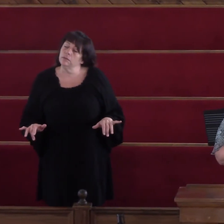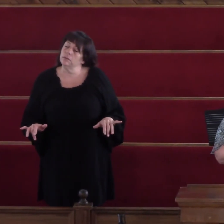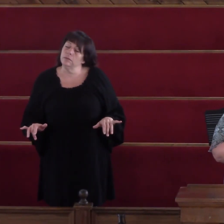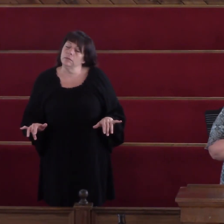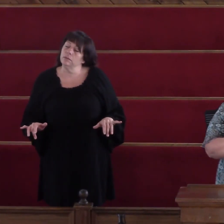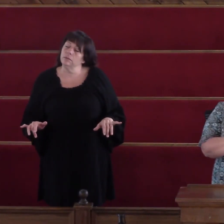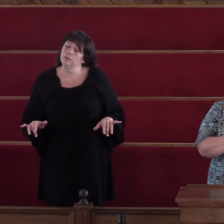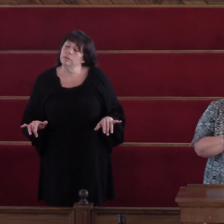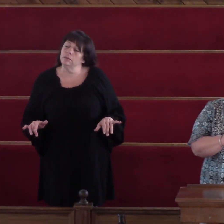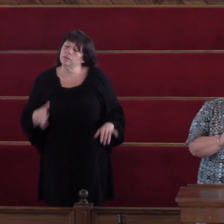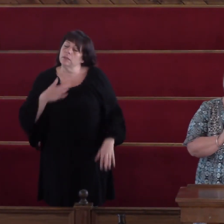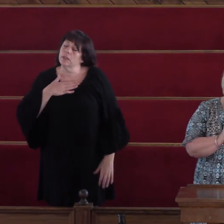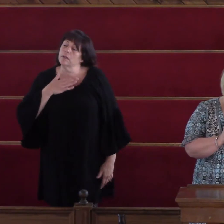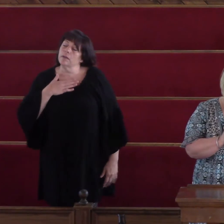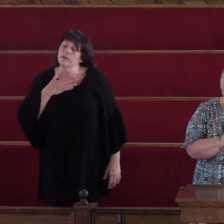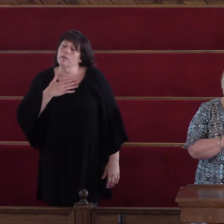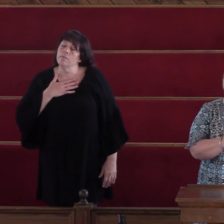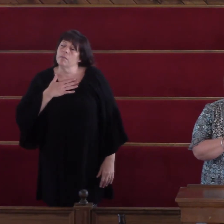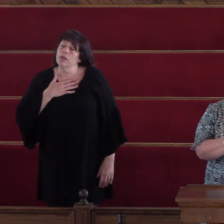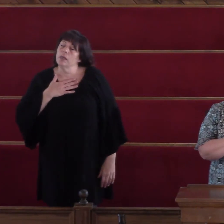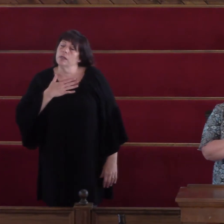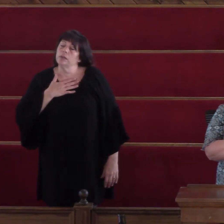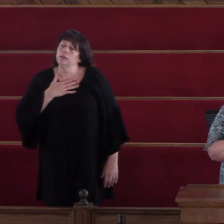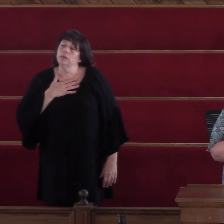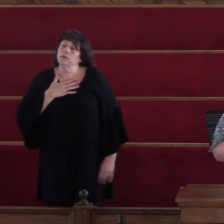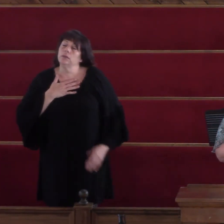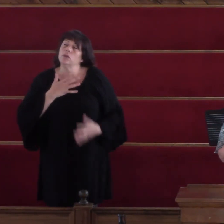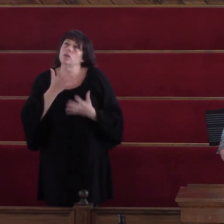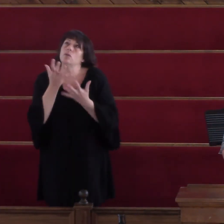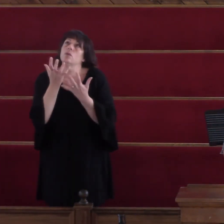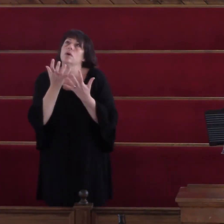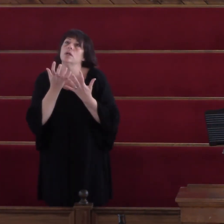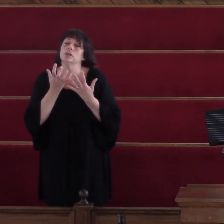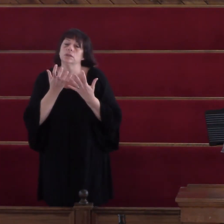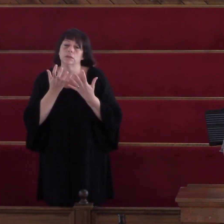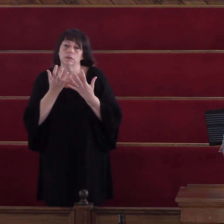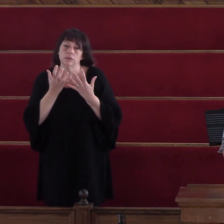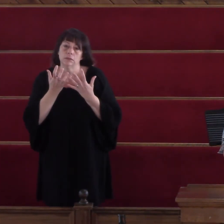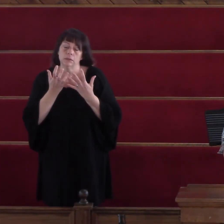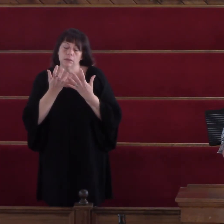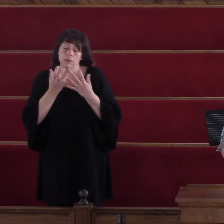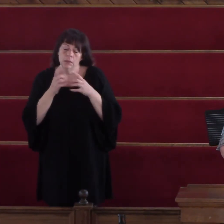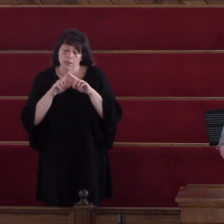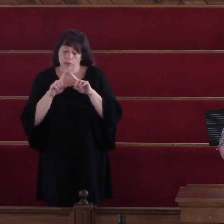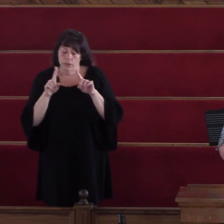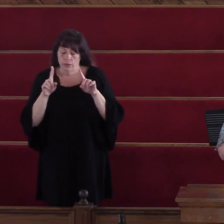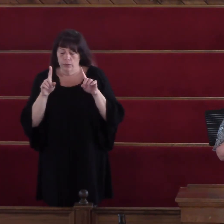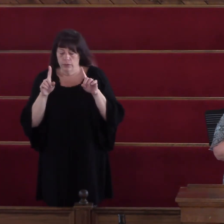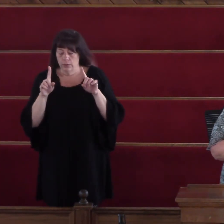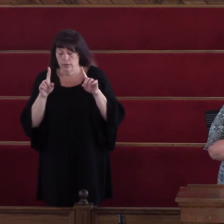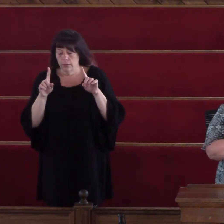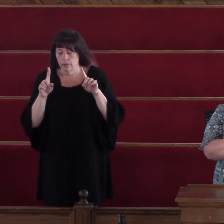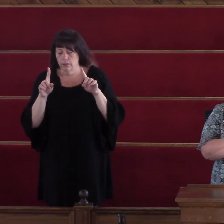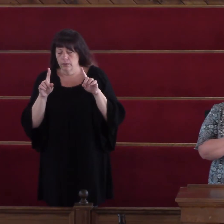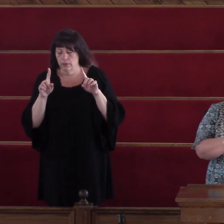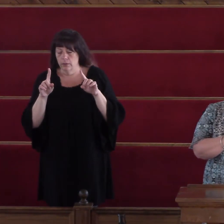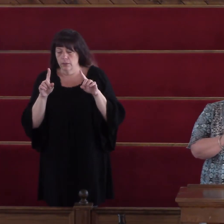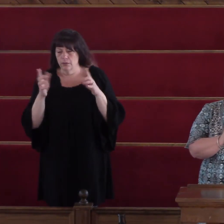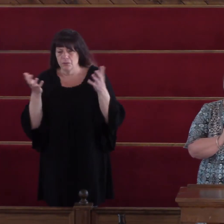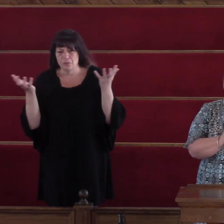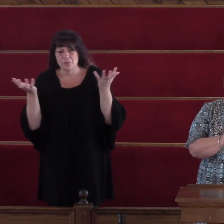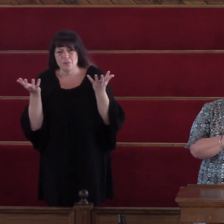Praise holy name. To live